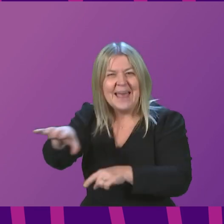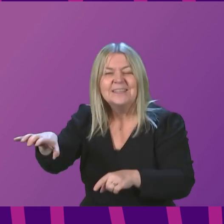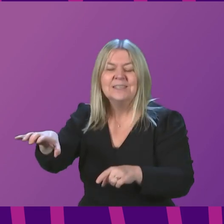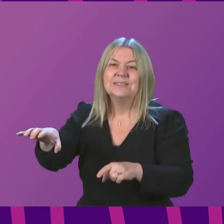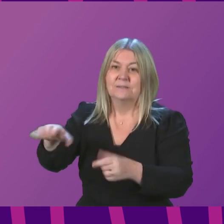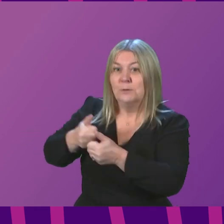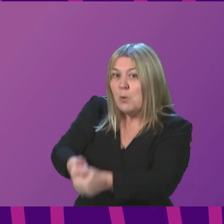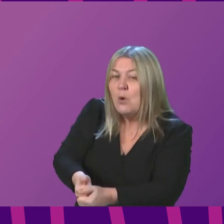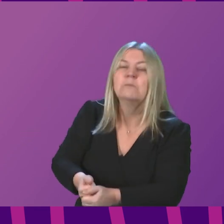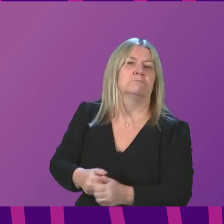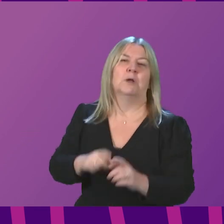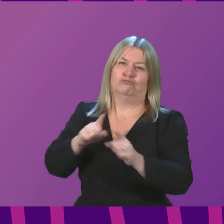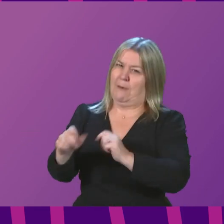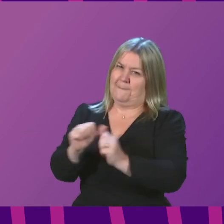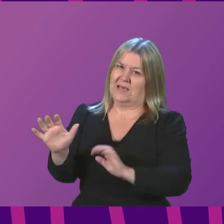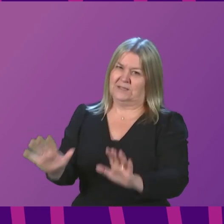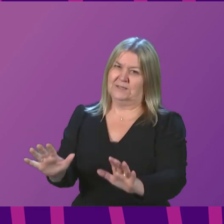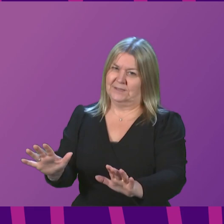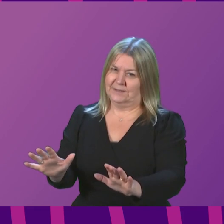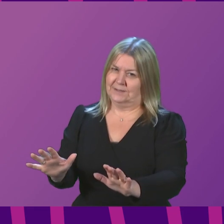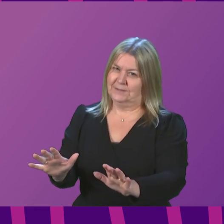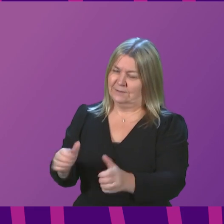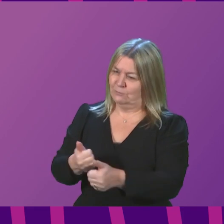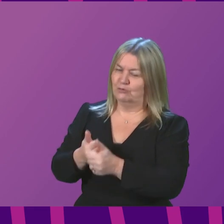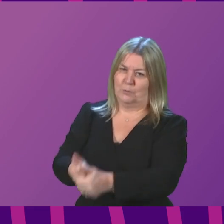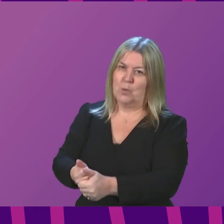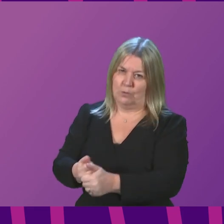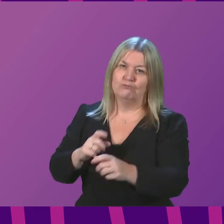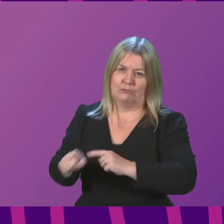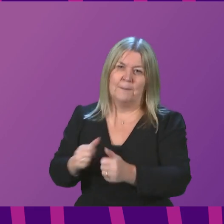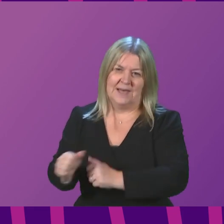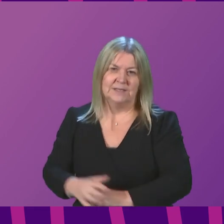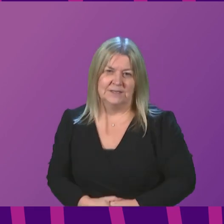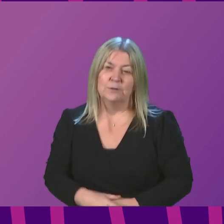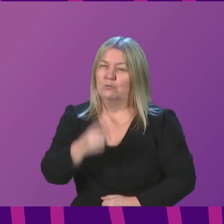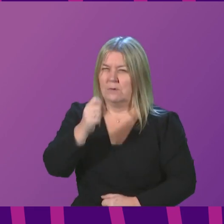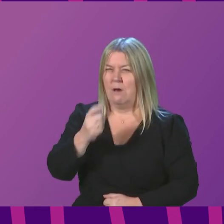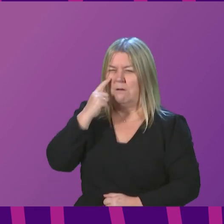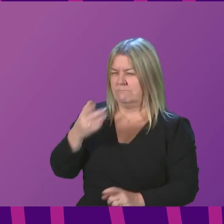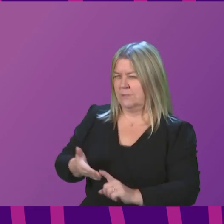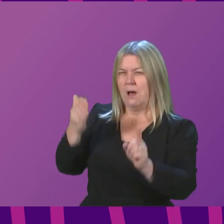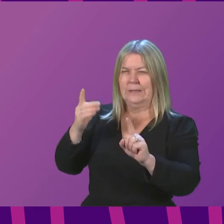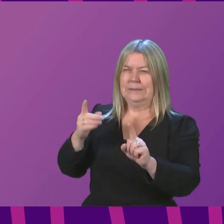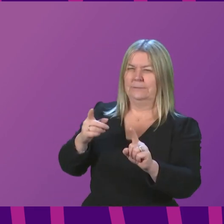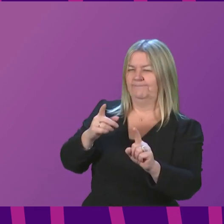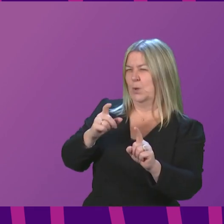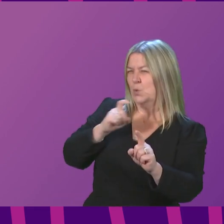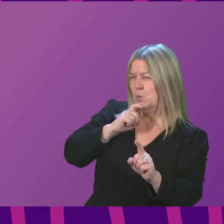businesses as possible and, with this next tranche of funding, try to target that as carefully as we possibly can.